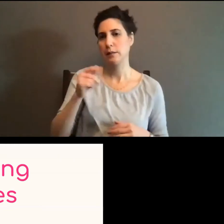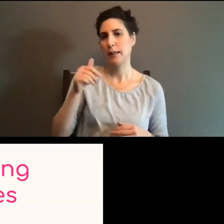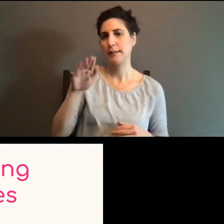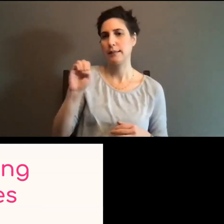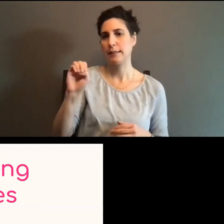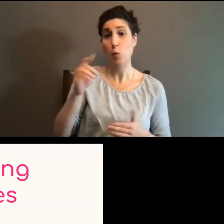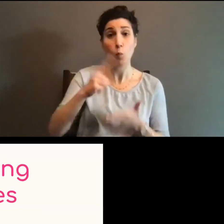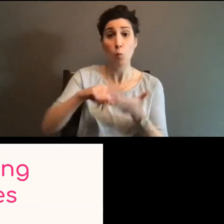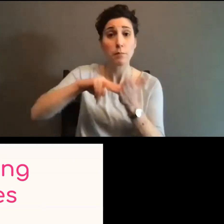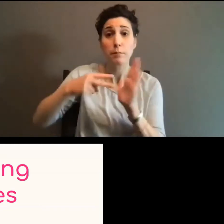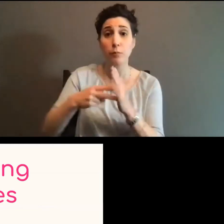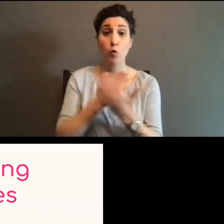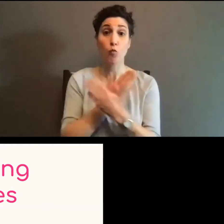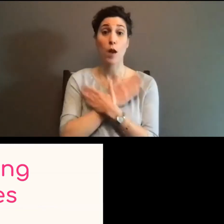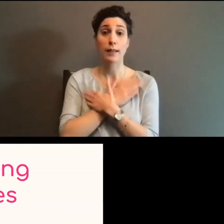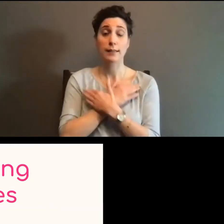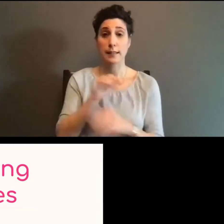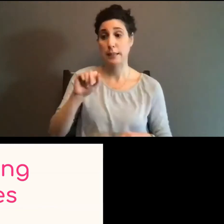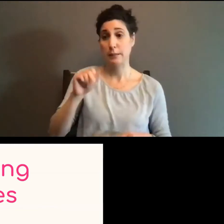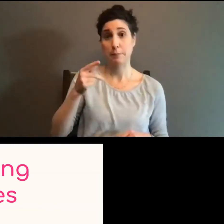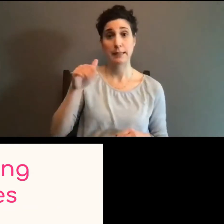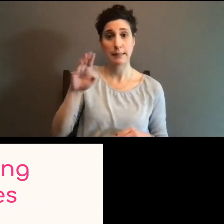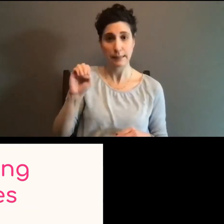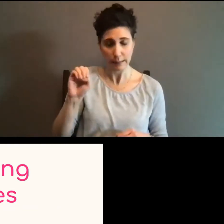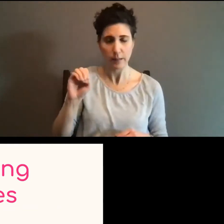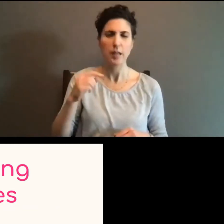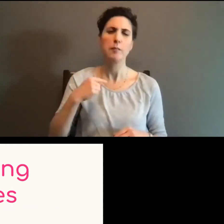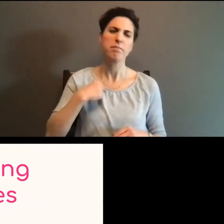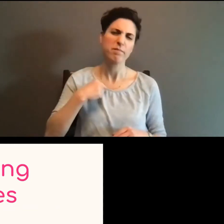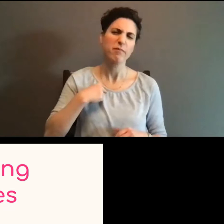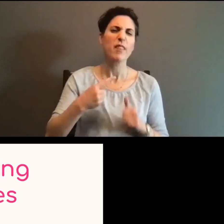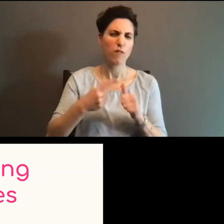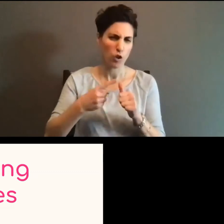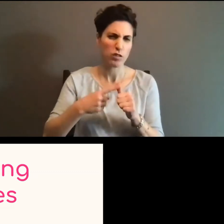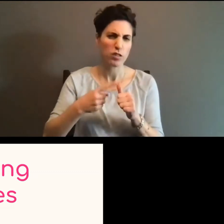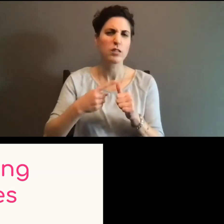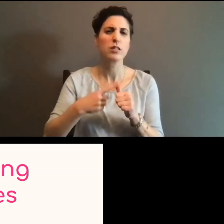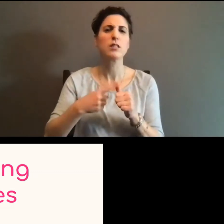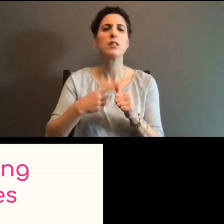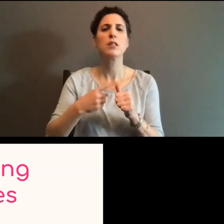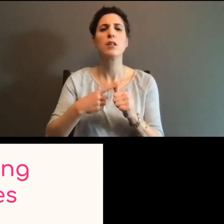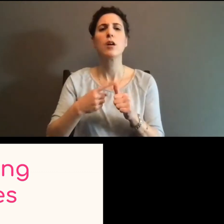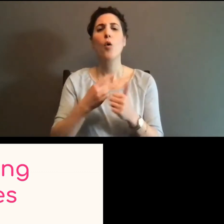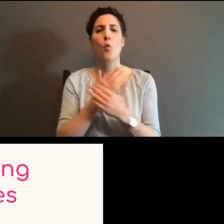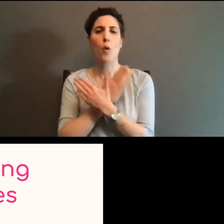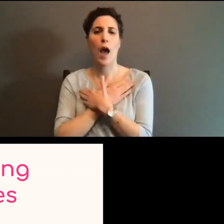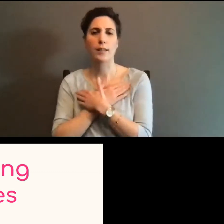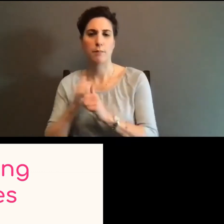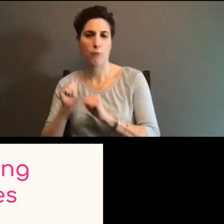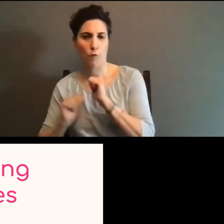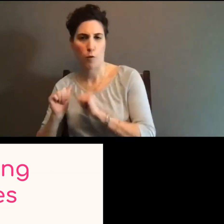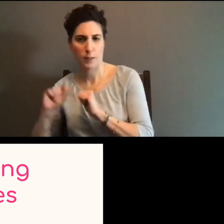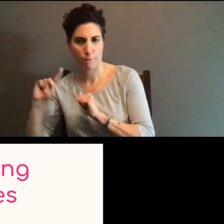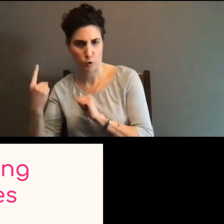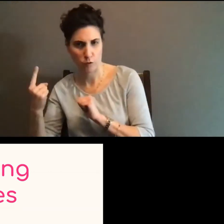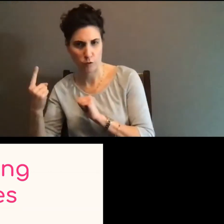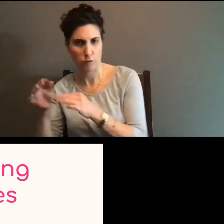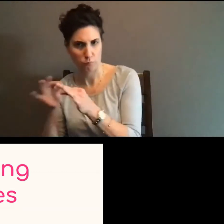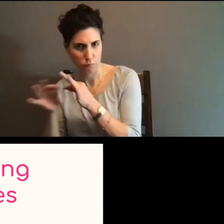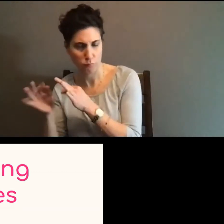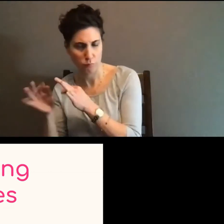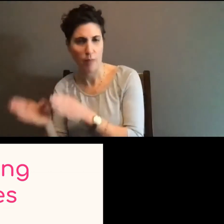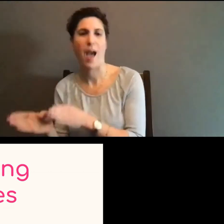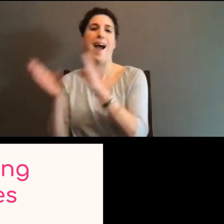when I talk about relaxing spaces? Well, I kind of have to talk about the practice of relaxed performance and its history first to kind of fully